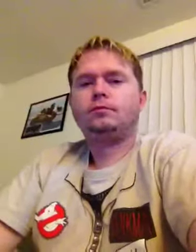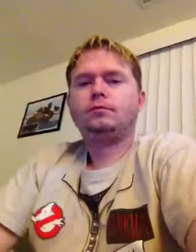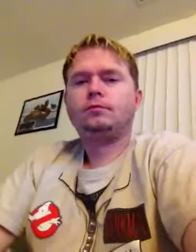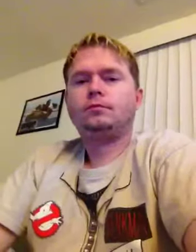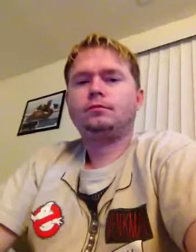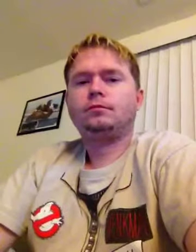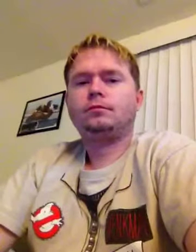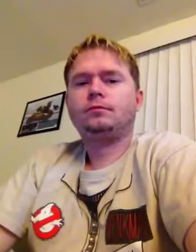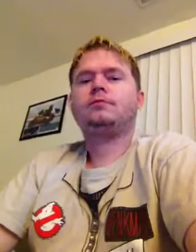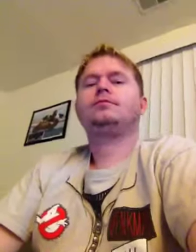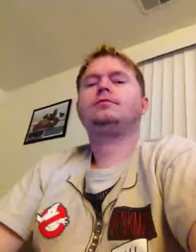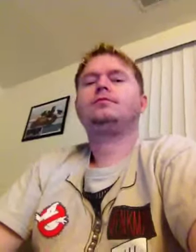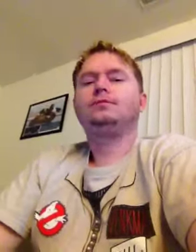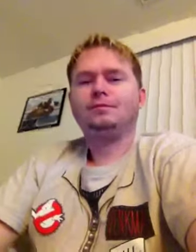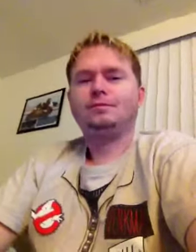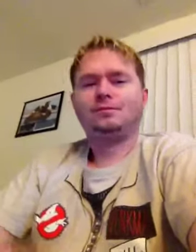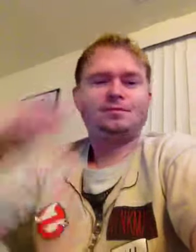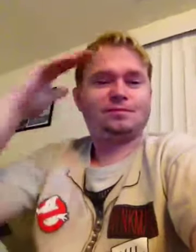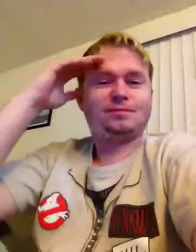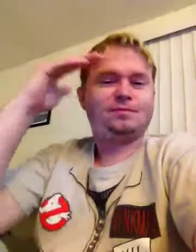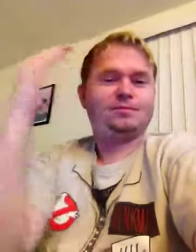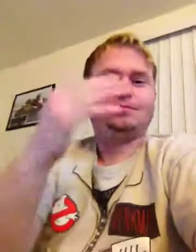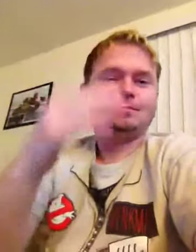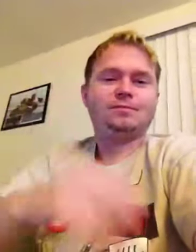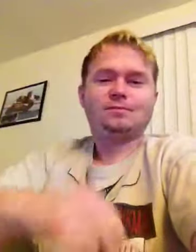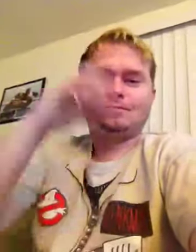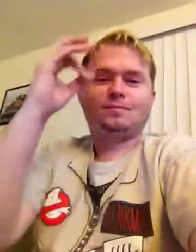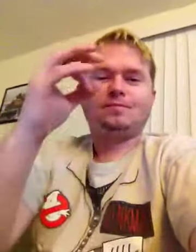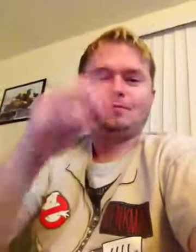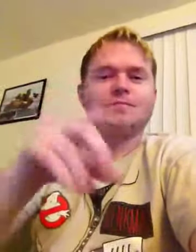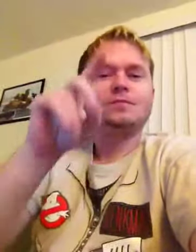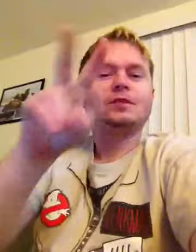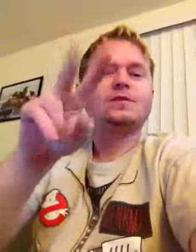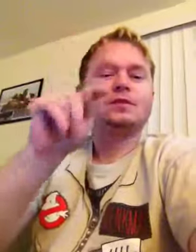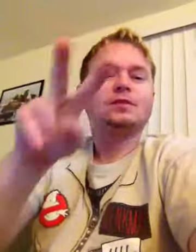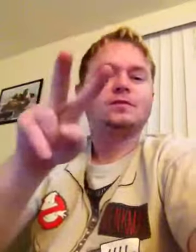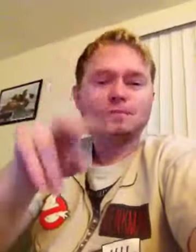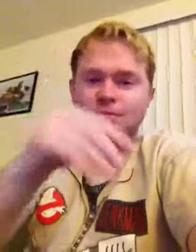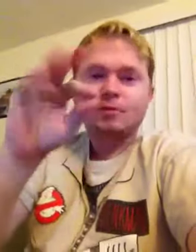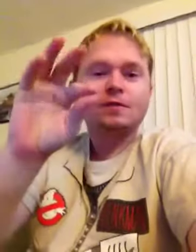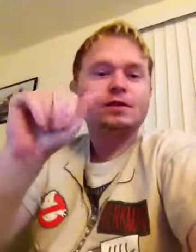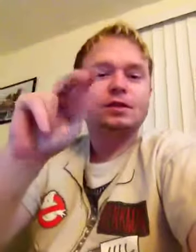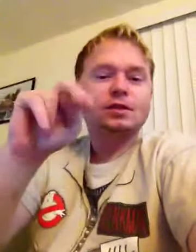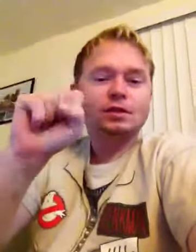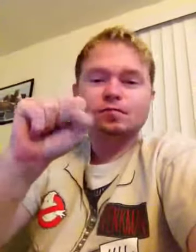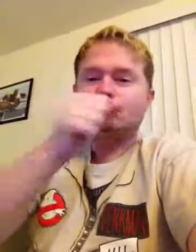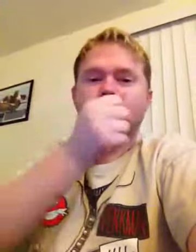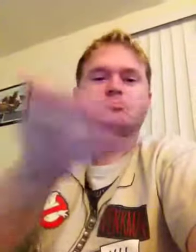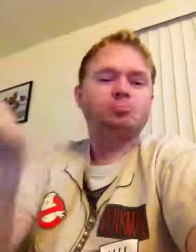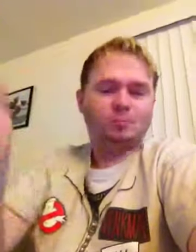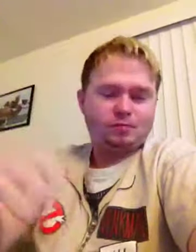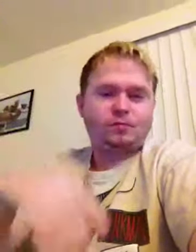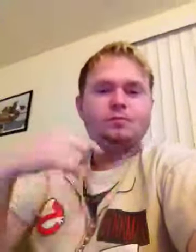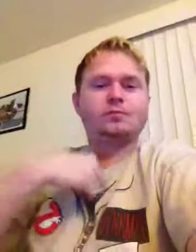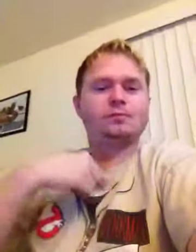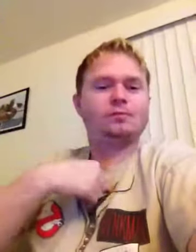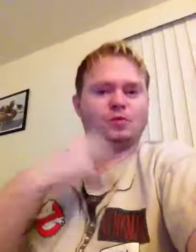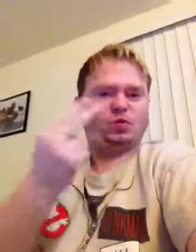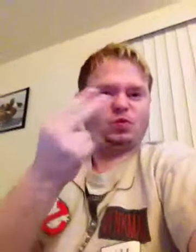Antidepressants can increase these in children, teens, and young adults. Elderly dementia patients taking Abilify have an increased risk of death or stroke. Call